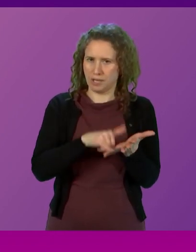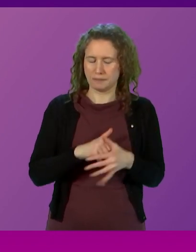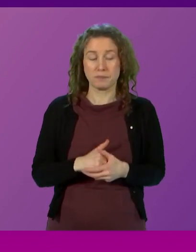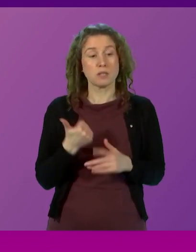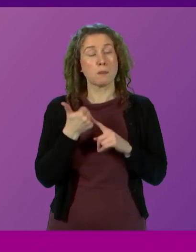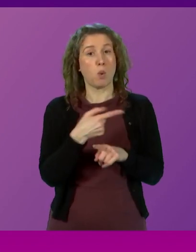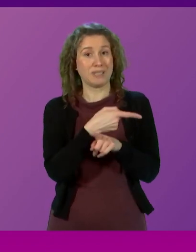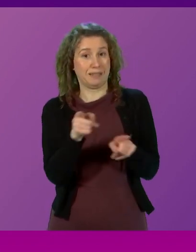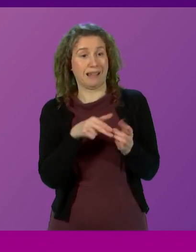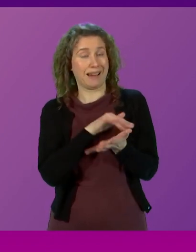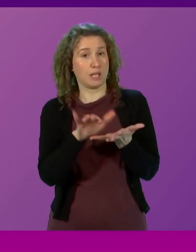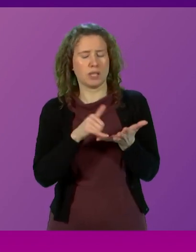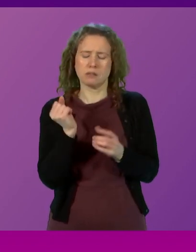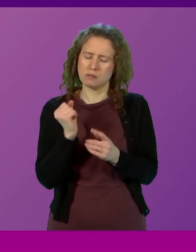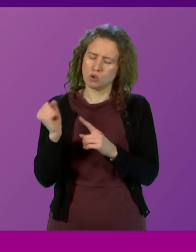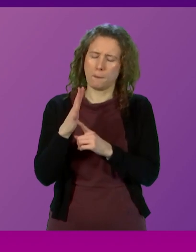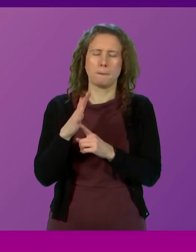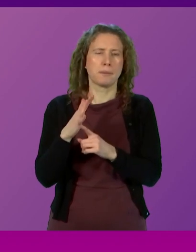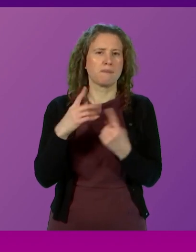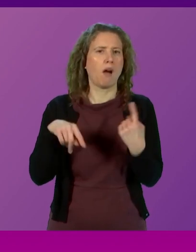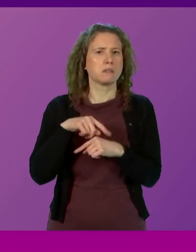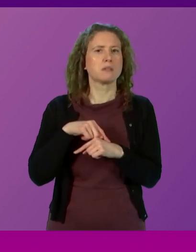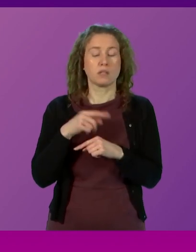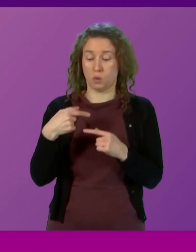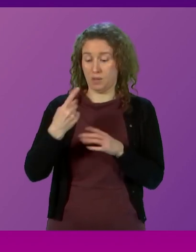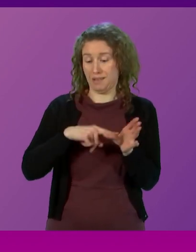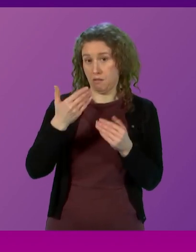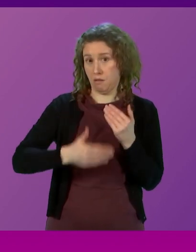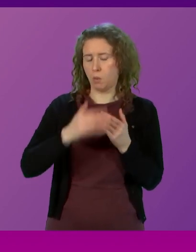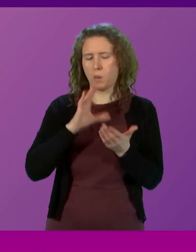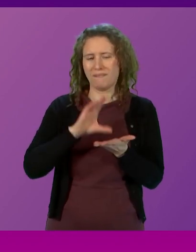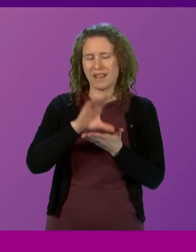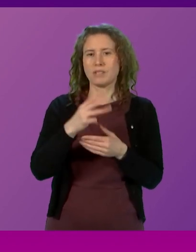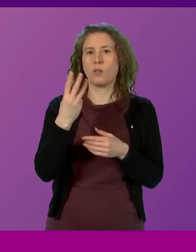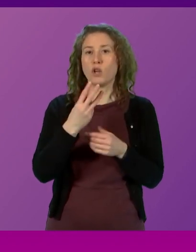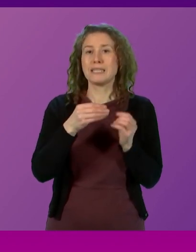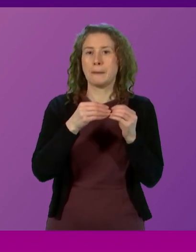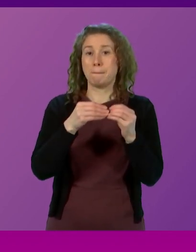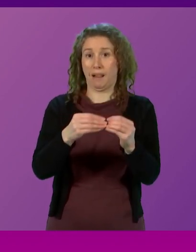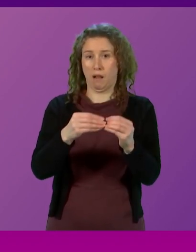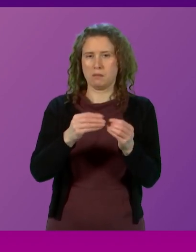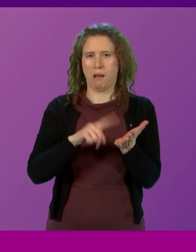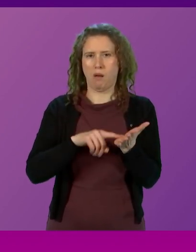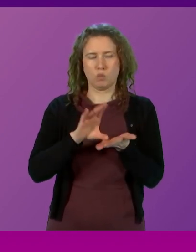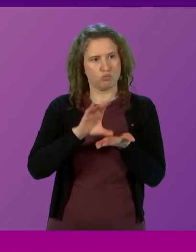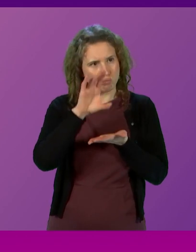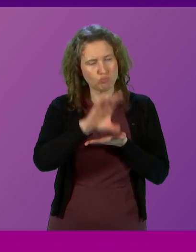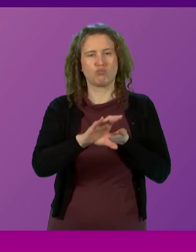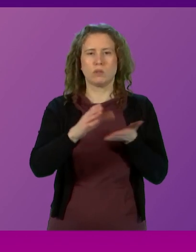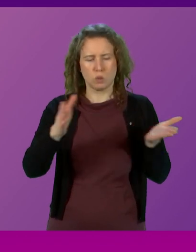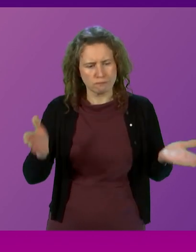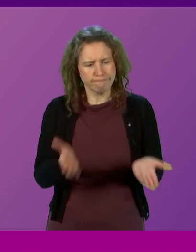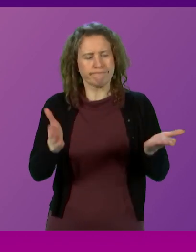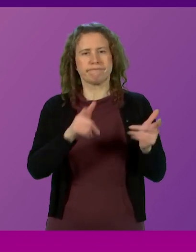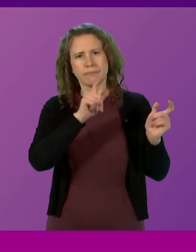NHS boards remains a top priority and in the year ahead, we will invest over £13 billion to allow them to continue to